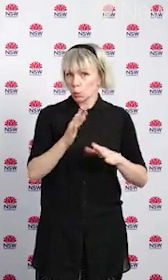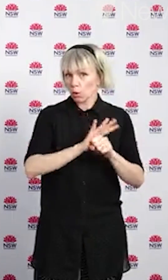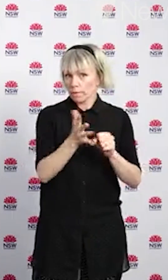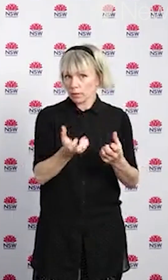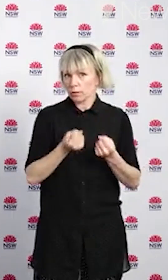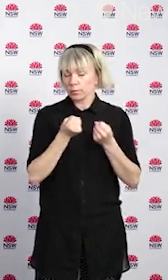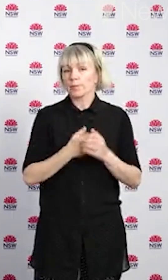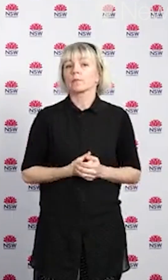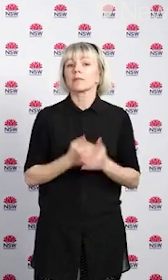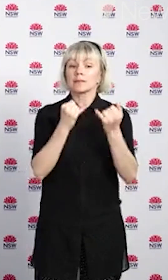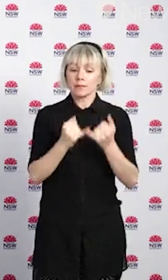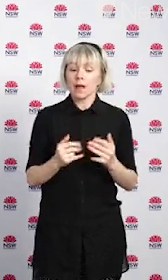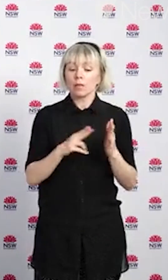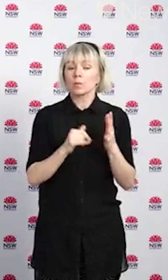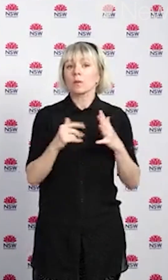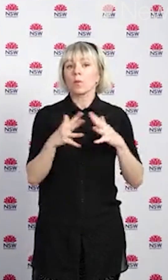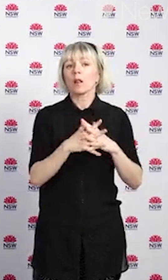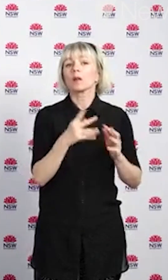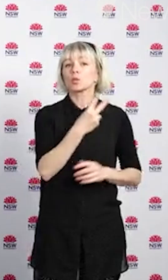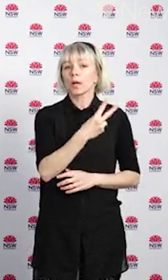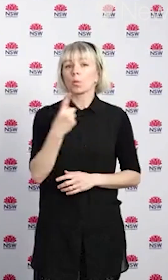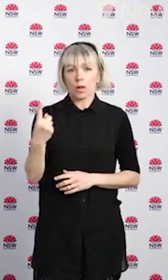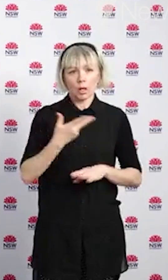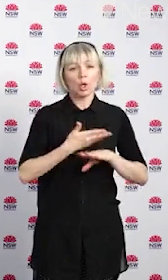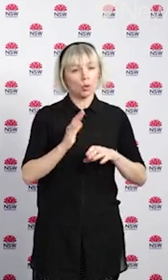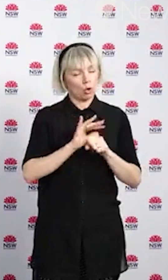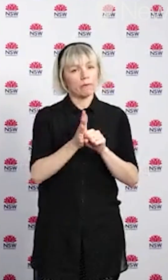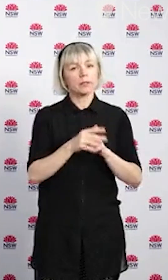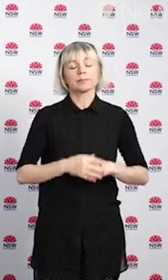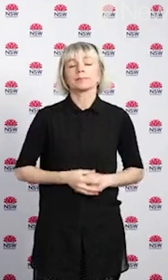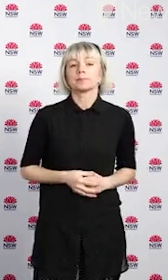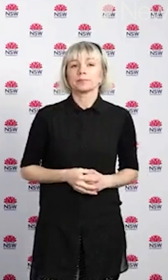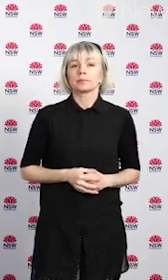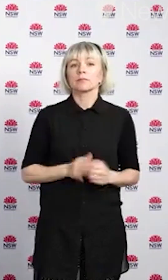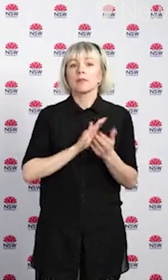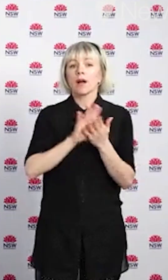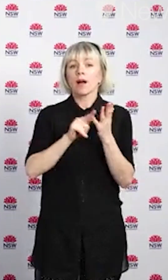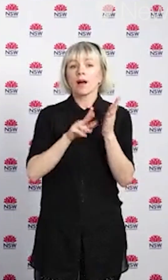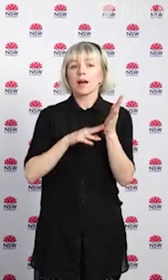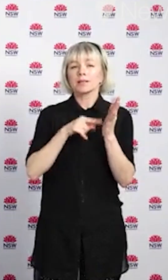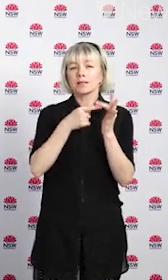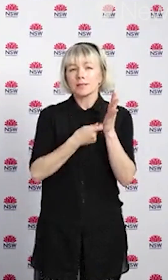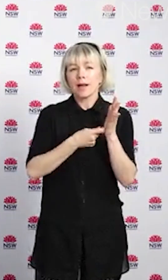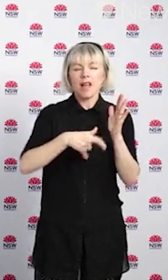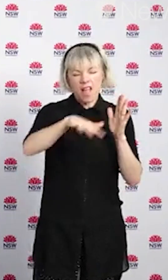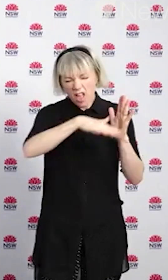Southern New South Wales 21 new cases. In the Hunter New England 59 new cases. In